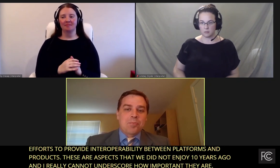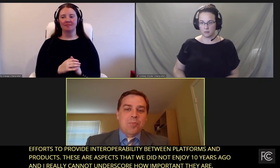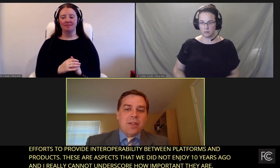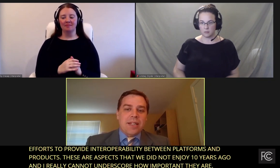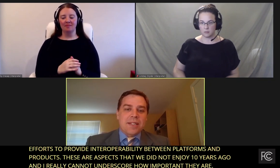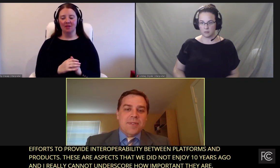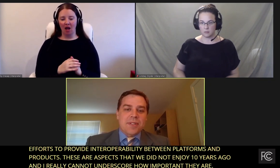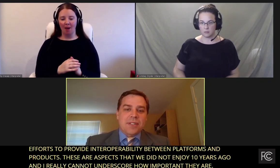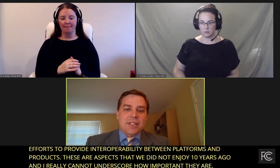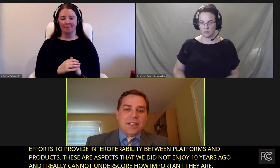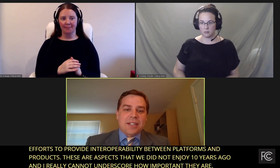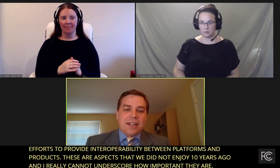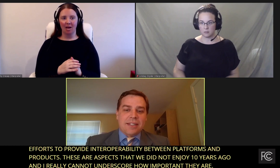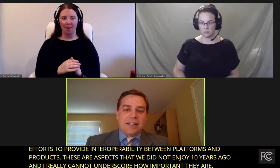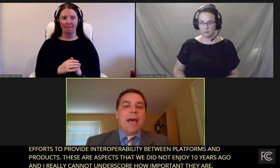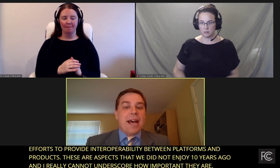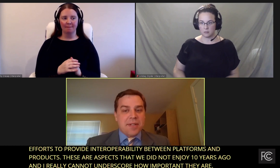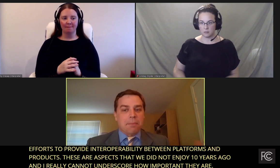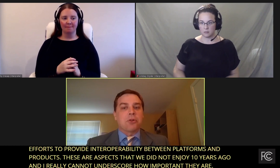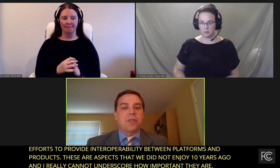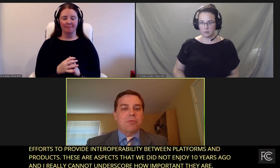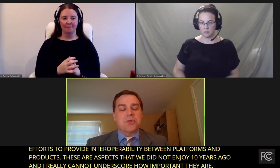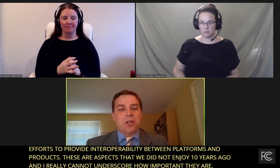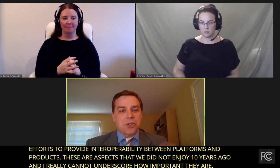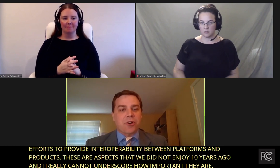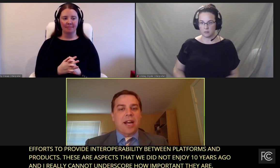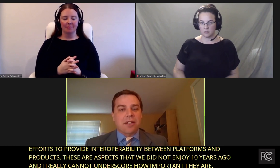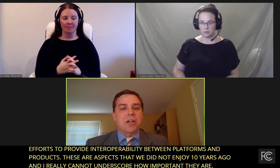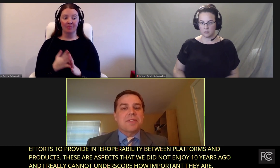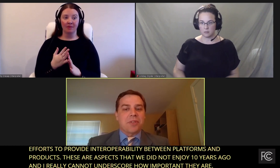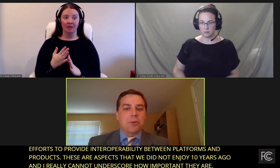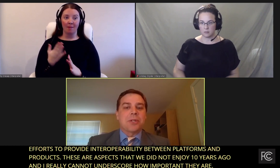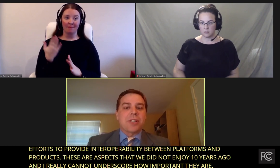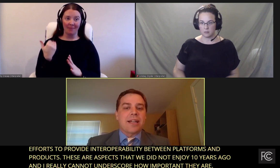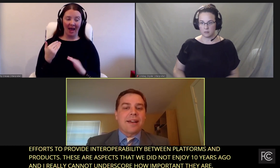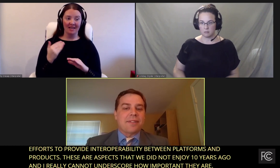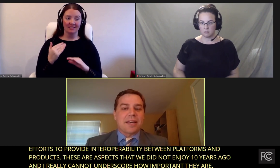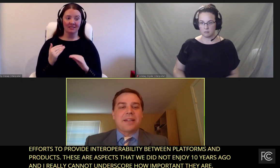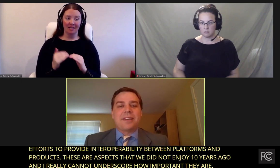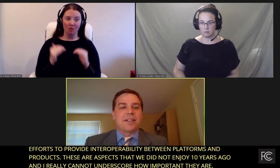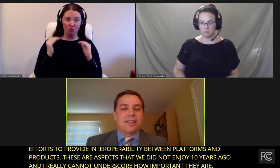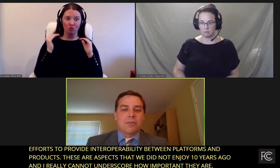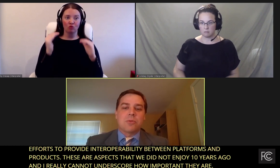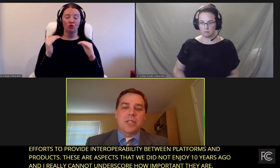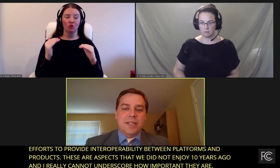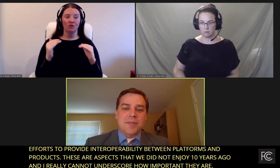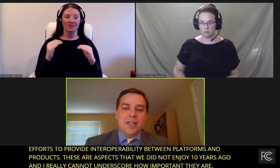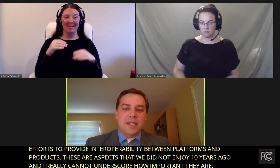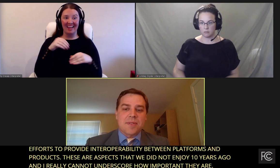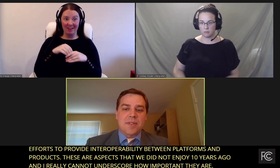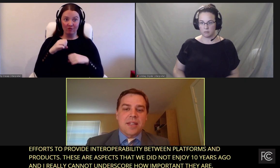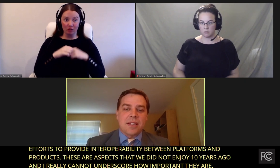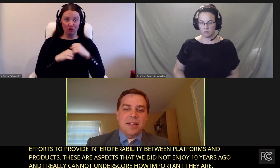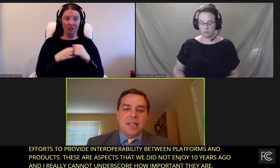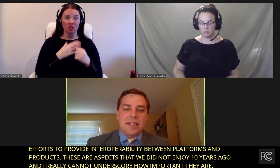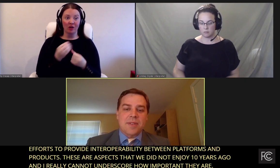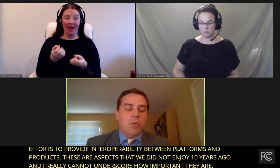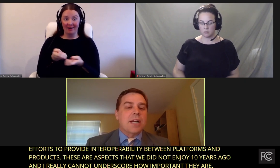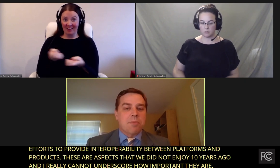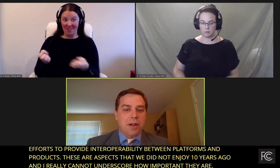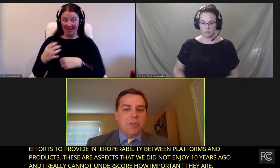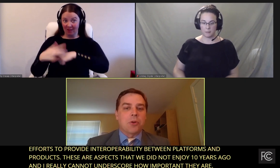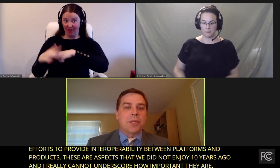past improved infrastructure and device availability, I think, is the